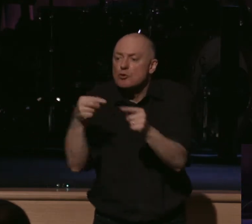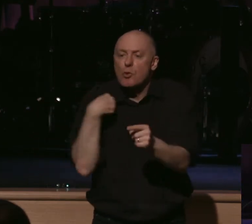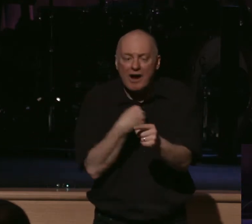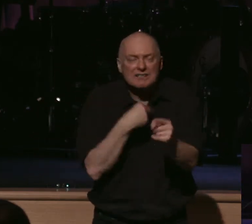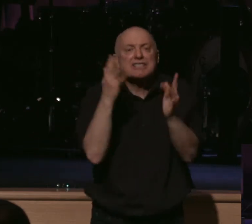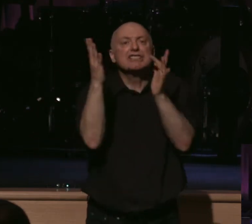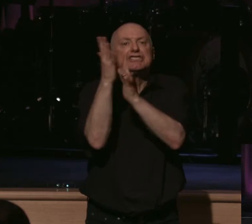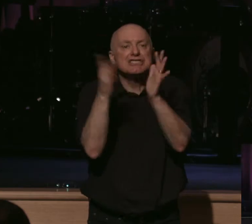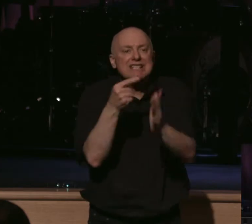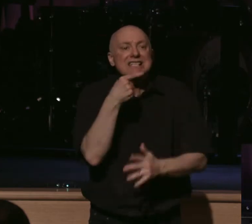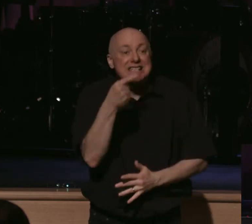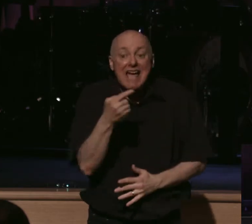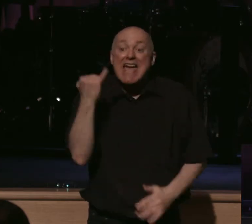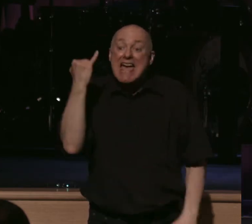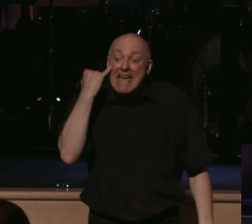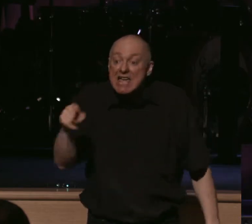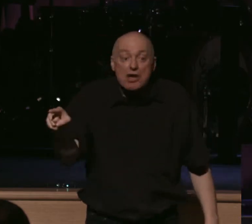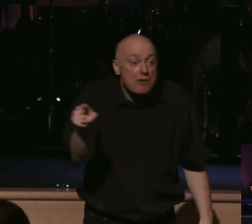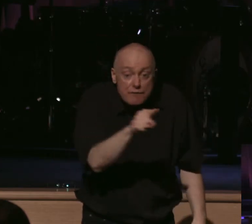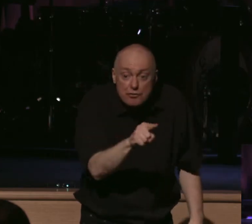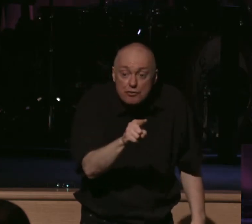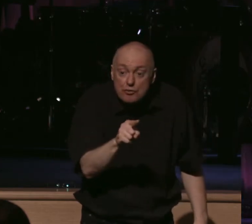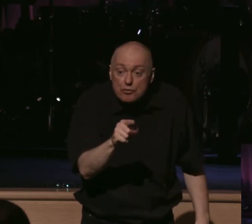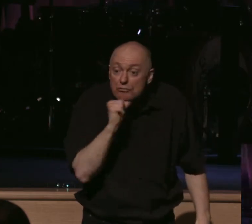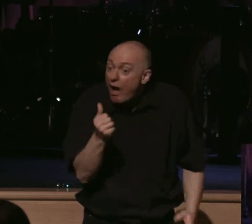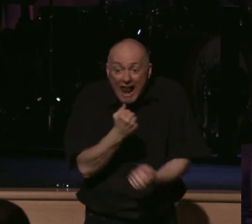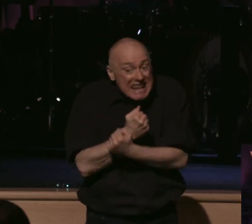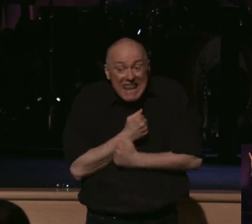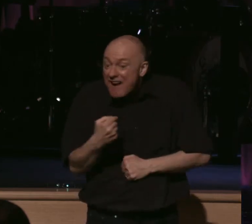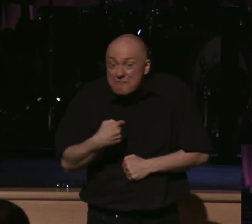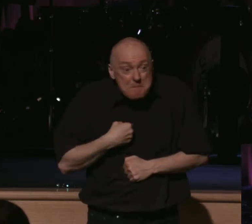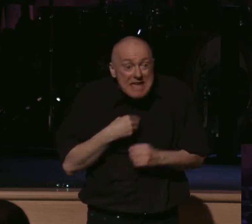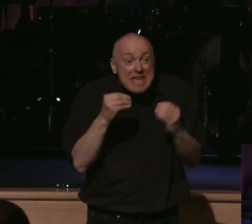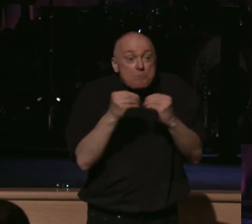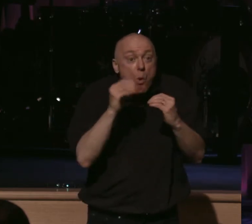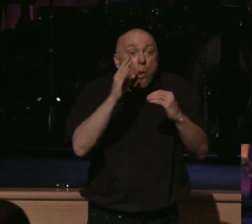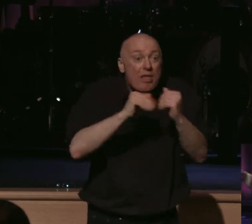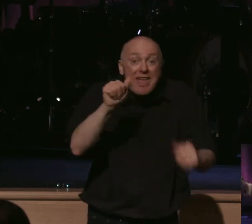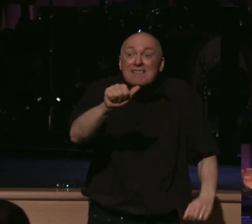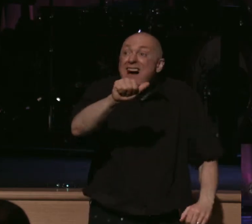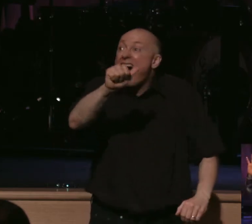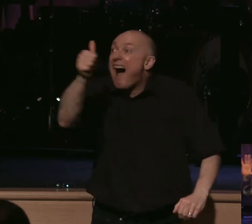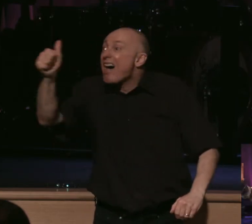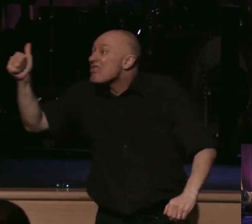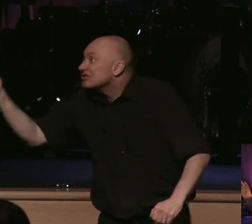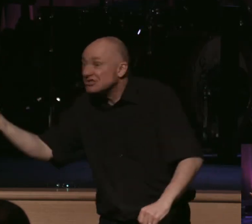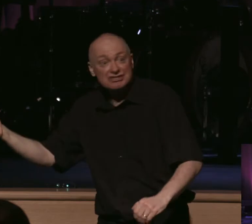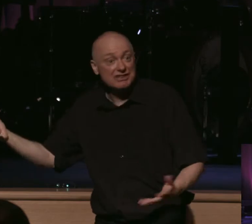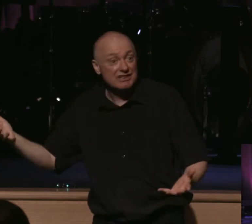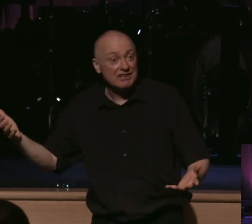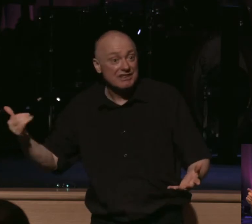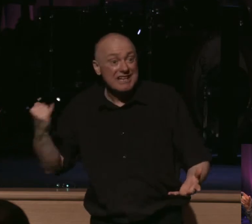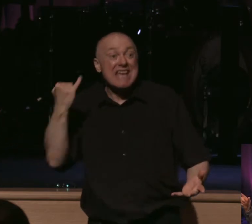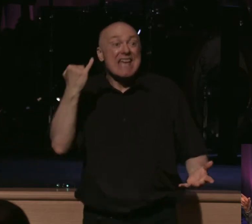he's saying is, if you do not love me more than anything and anyone else, if you